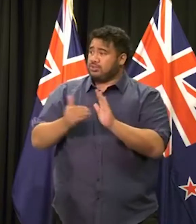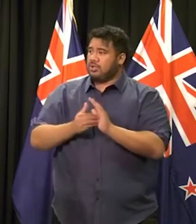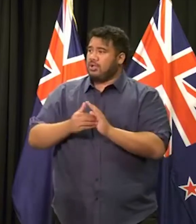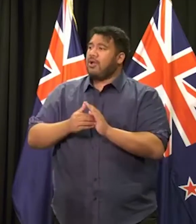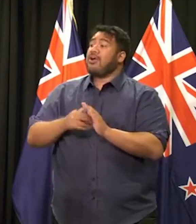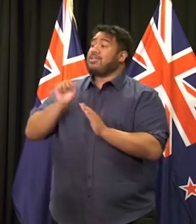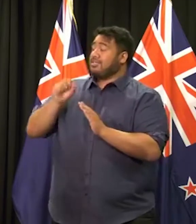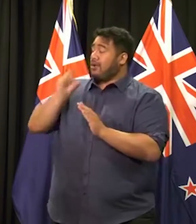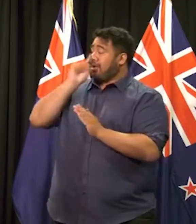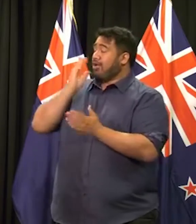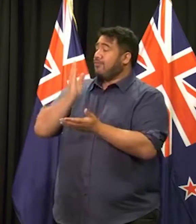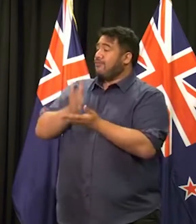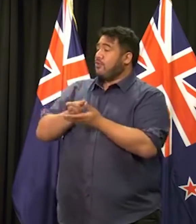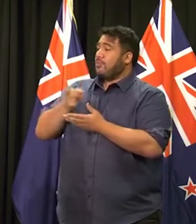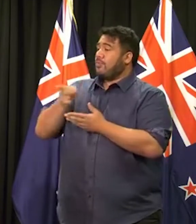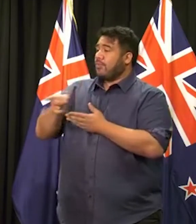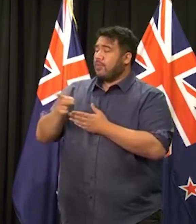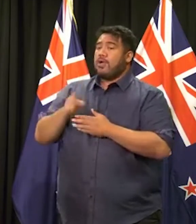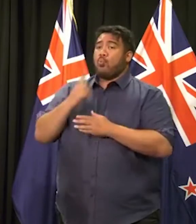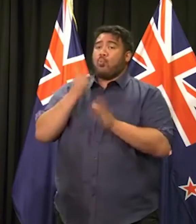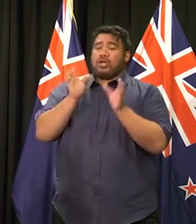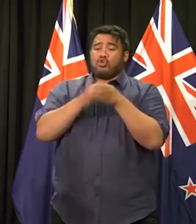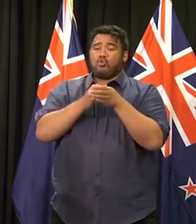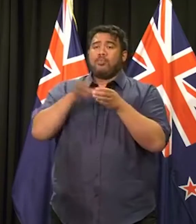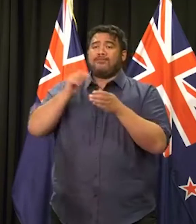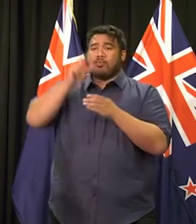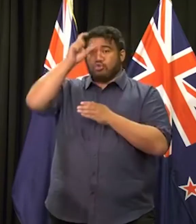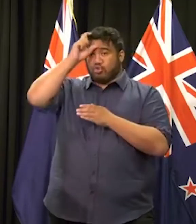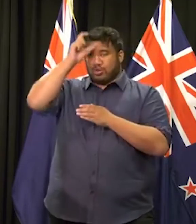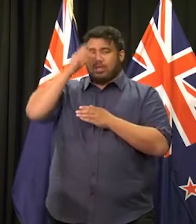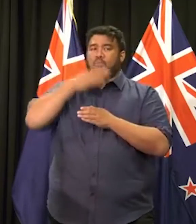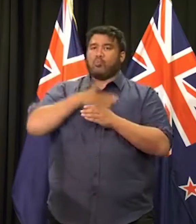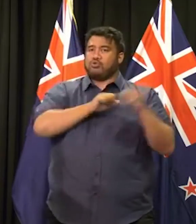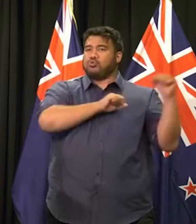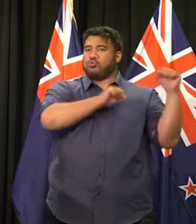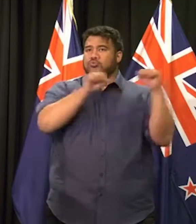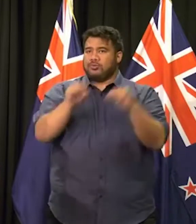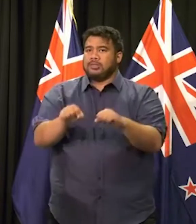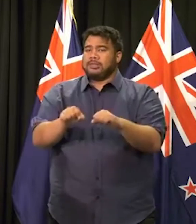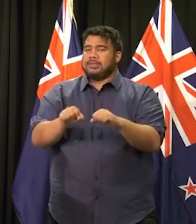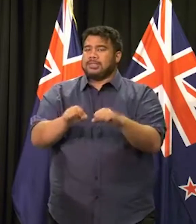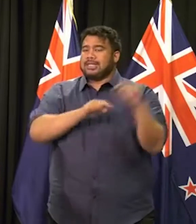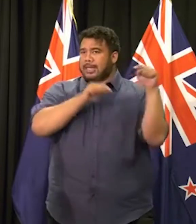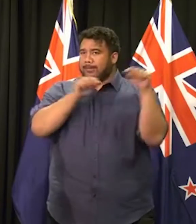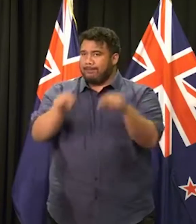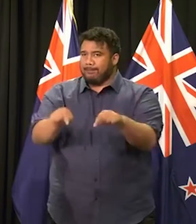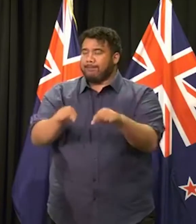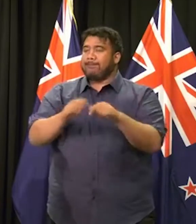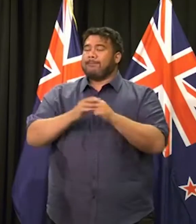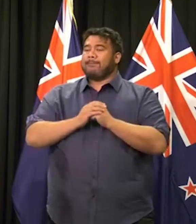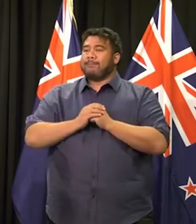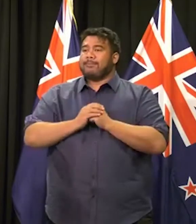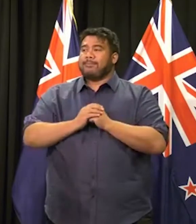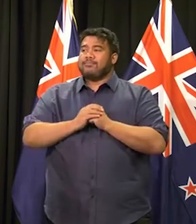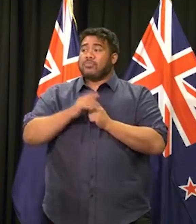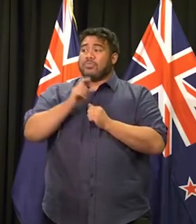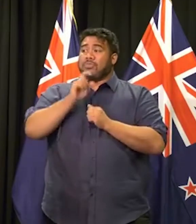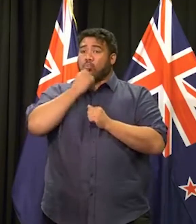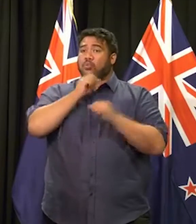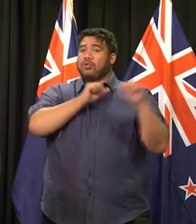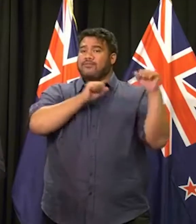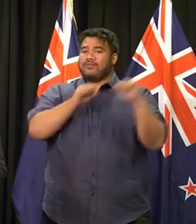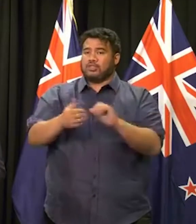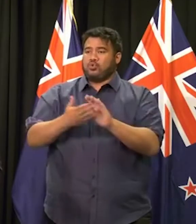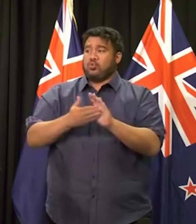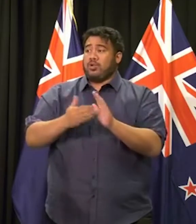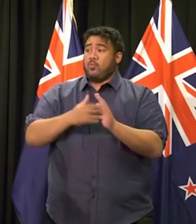that we have, uh, a delegation from Turkey, who will be, visiting, uh, New Zealand to